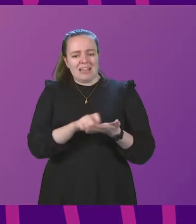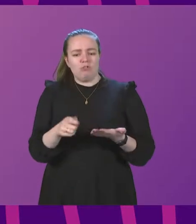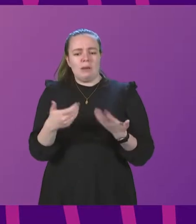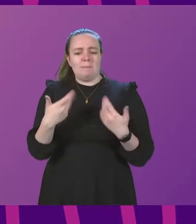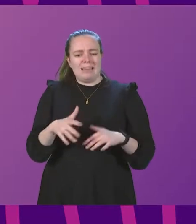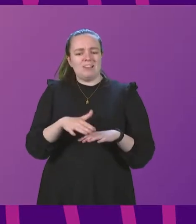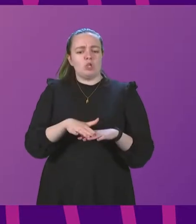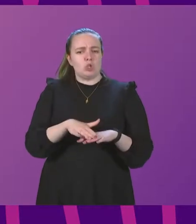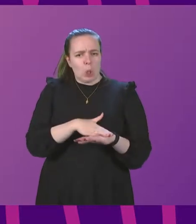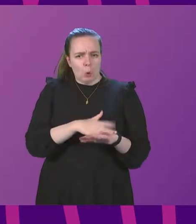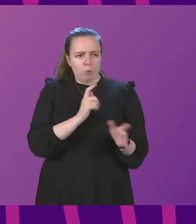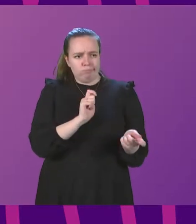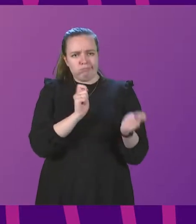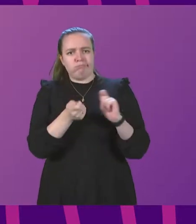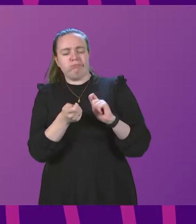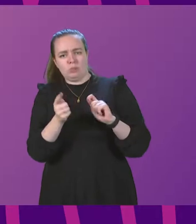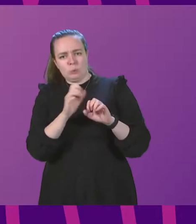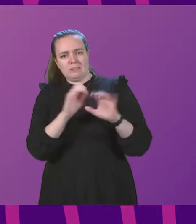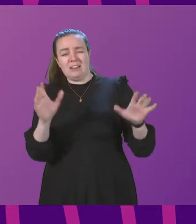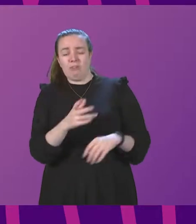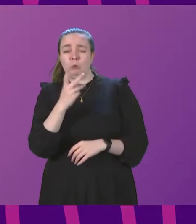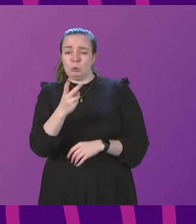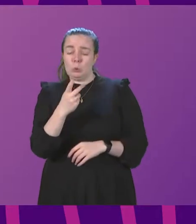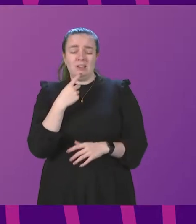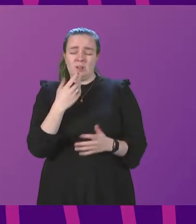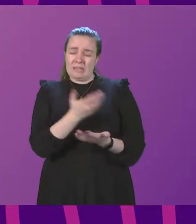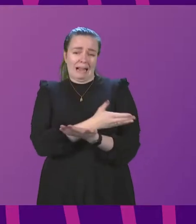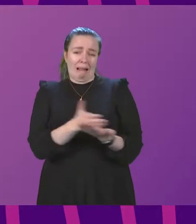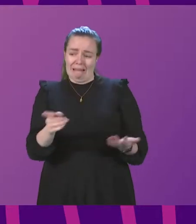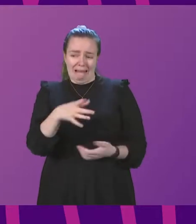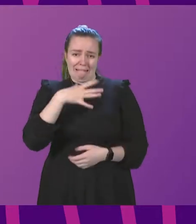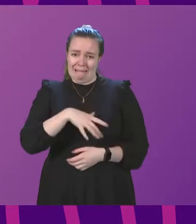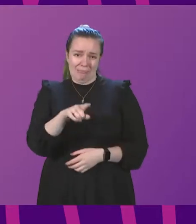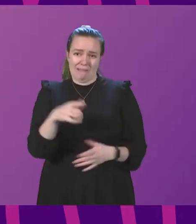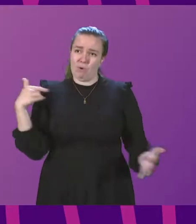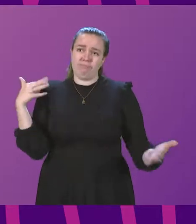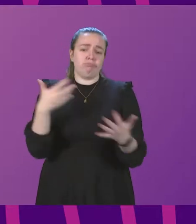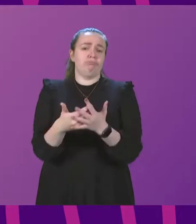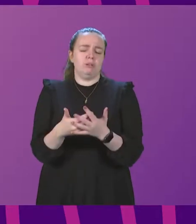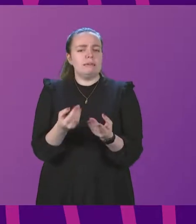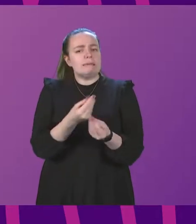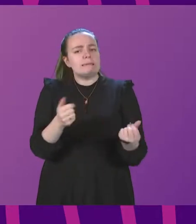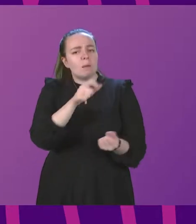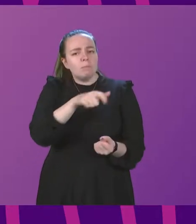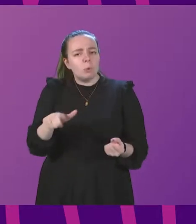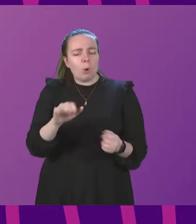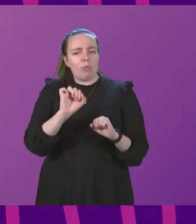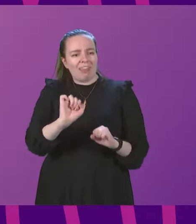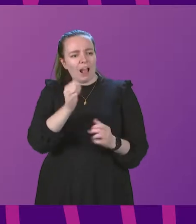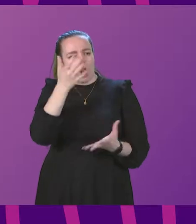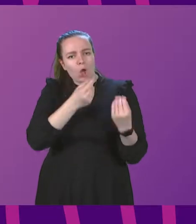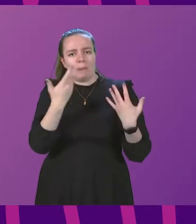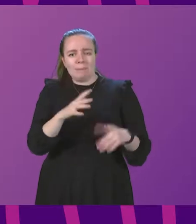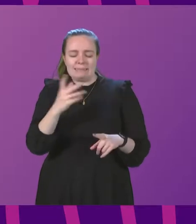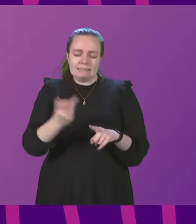-footed on moving to Scenario 2, which has been abundantly clear was necessary for weeks, as some pupils have had their learning repeatedly